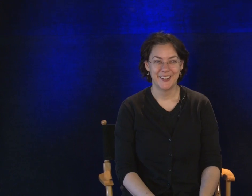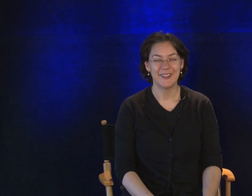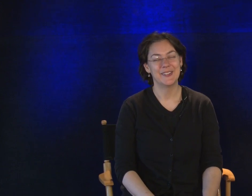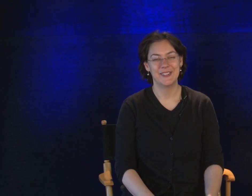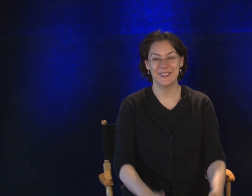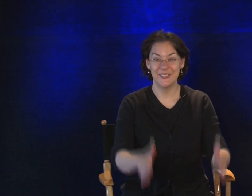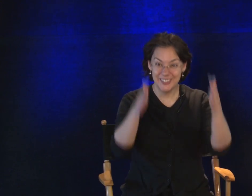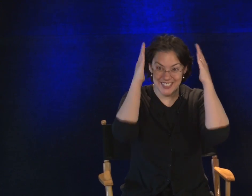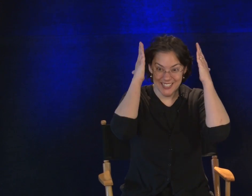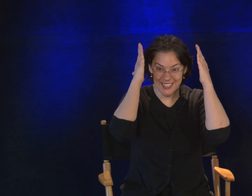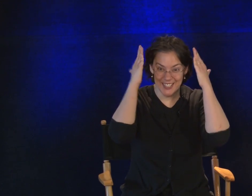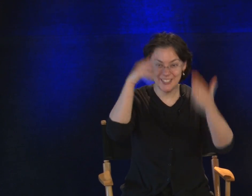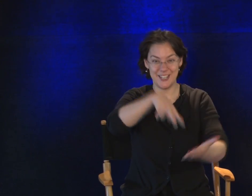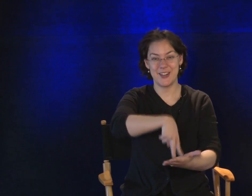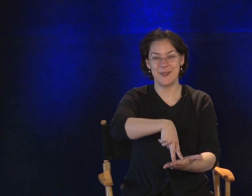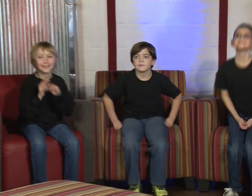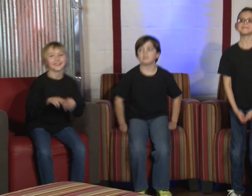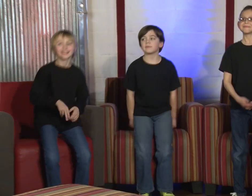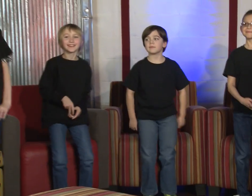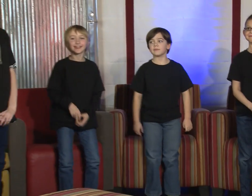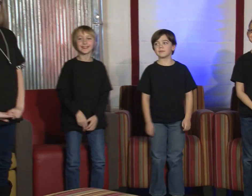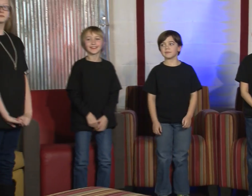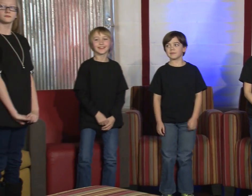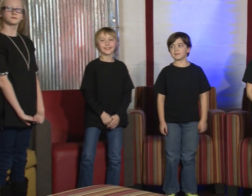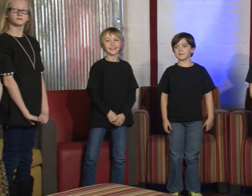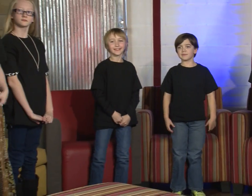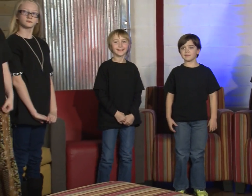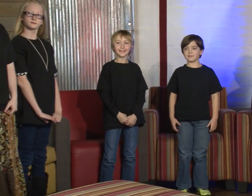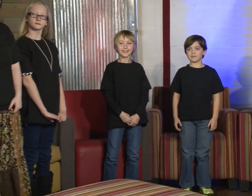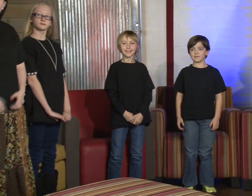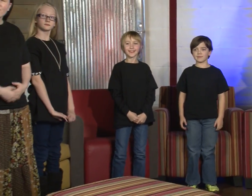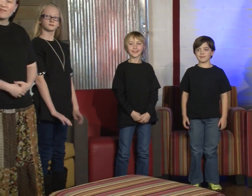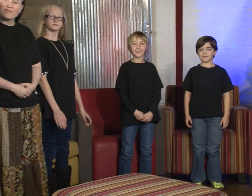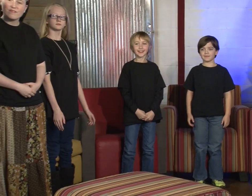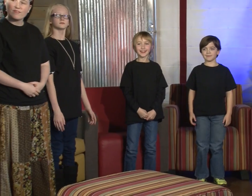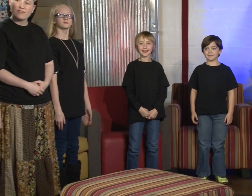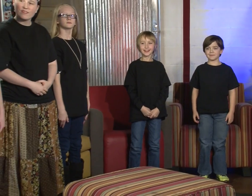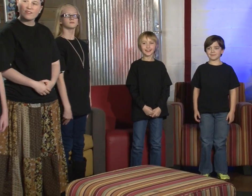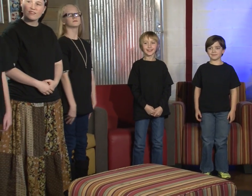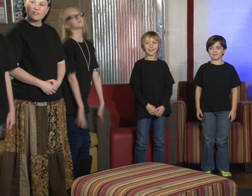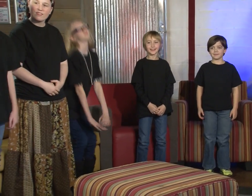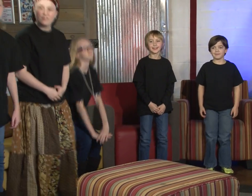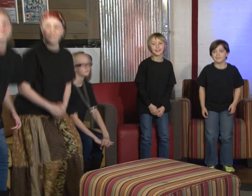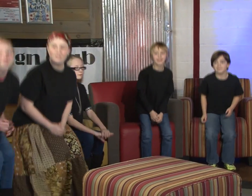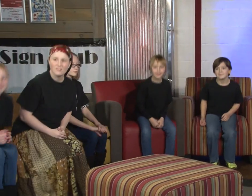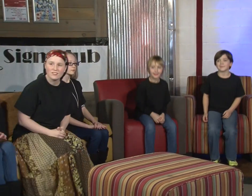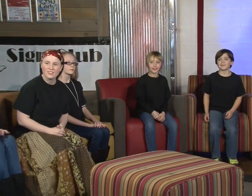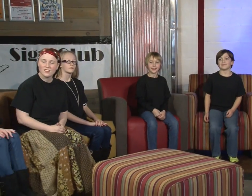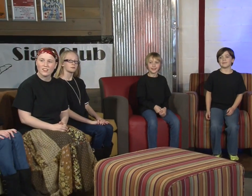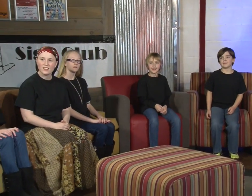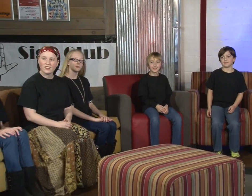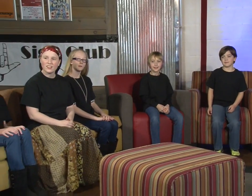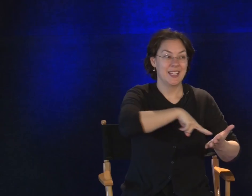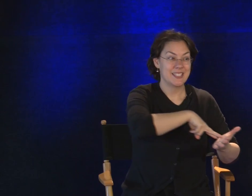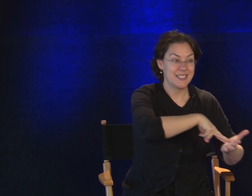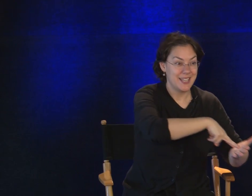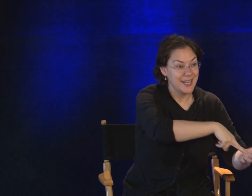Oh, listen and stand up. Oh, listen and sit down. Stand